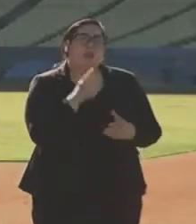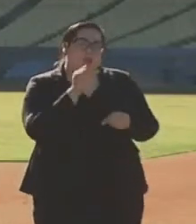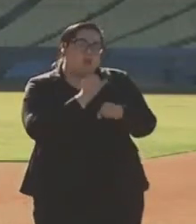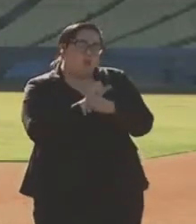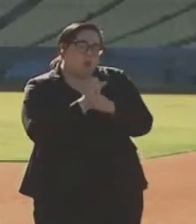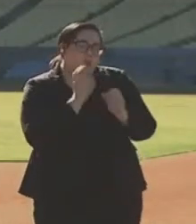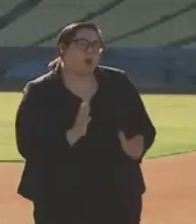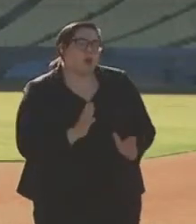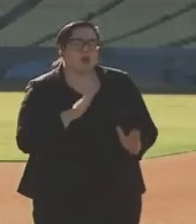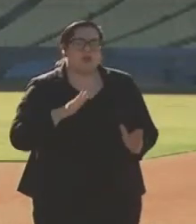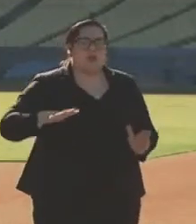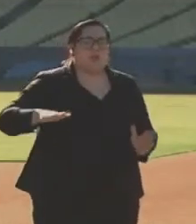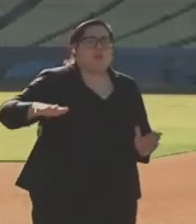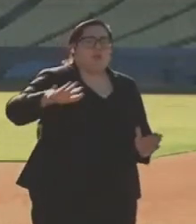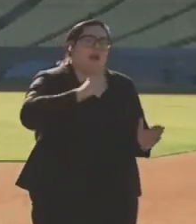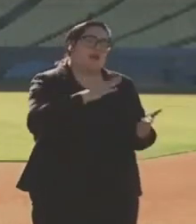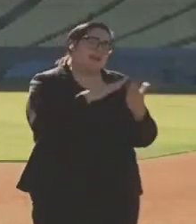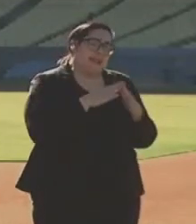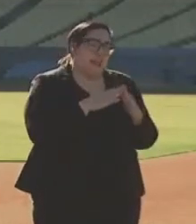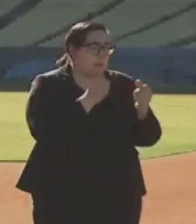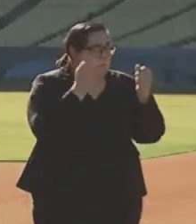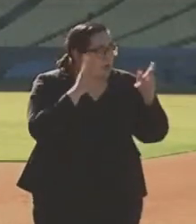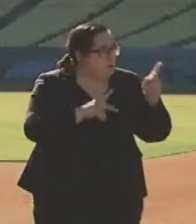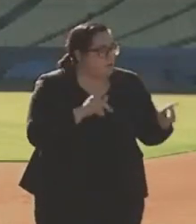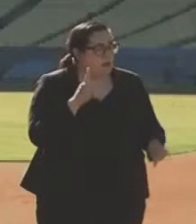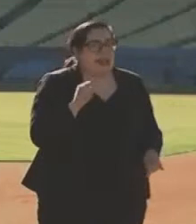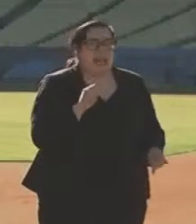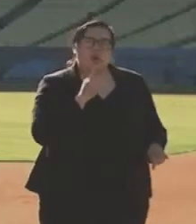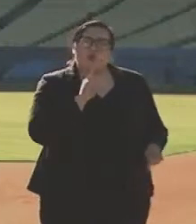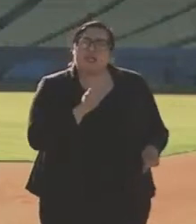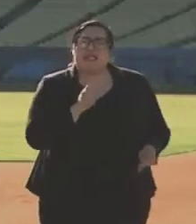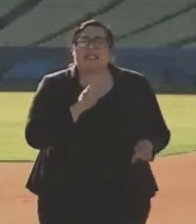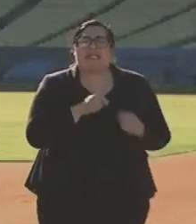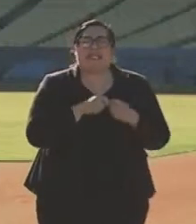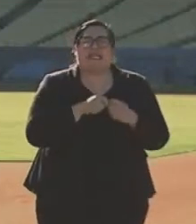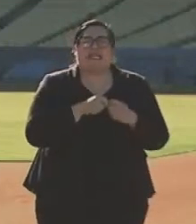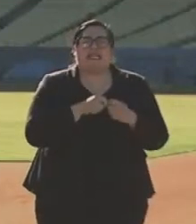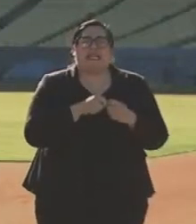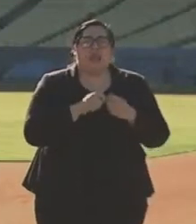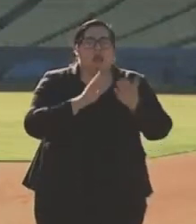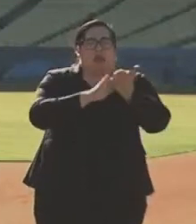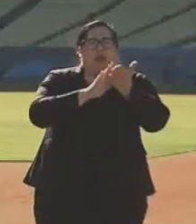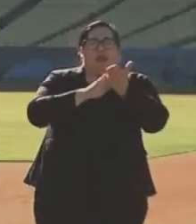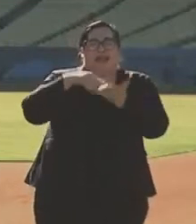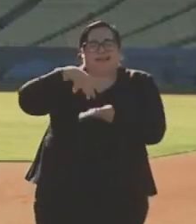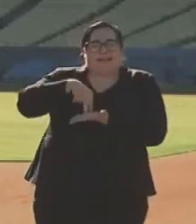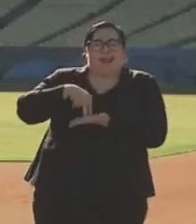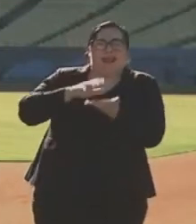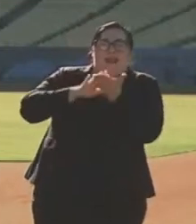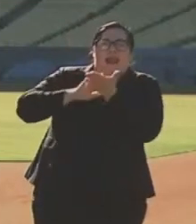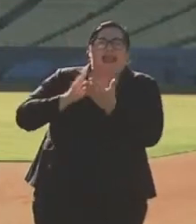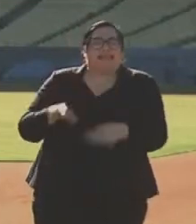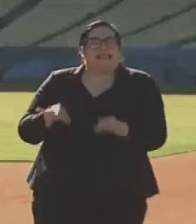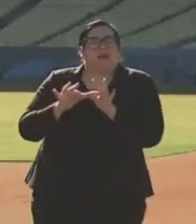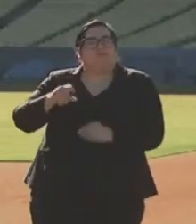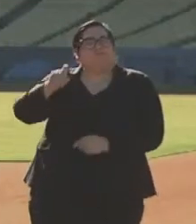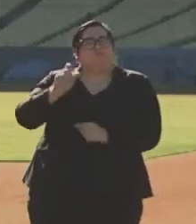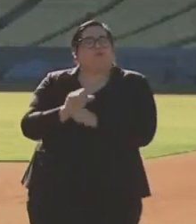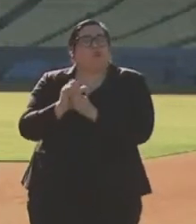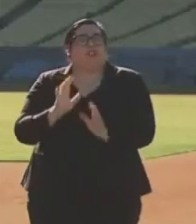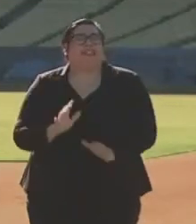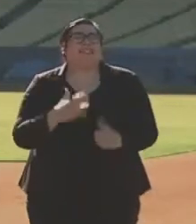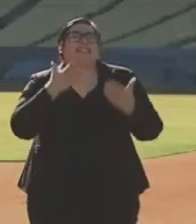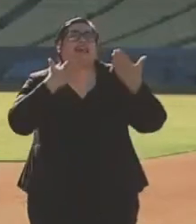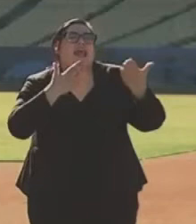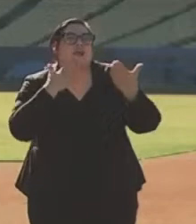throughout our city and a lot of Angelinos stood in the store steps clapping for our essential workers and saying